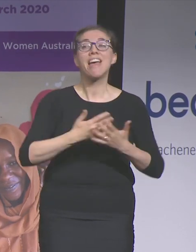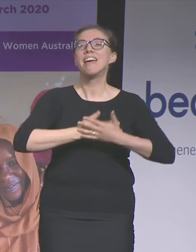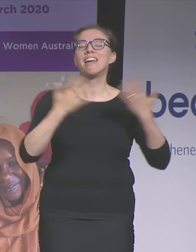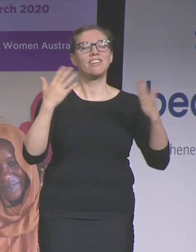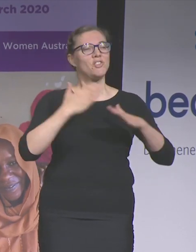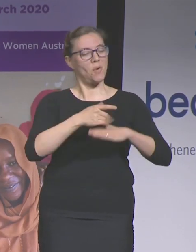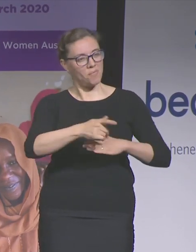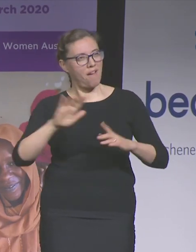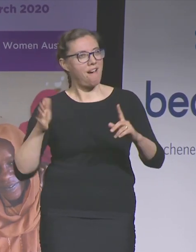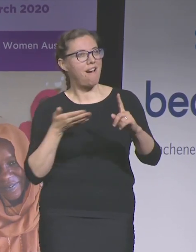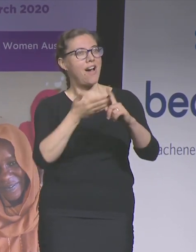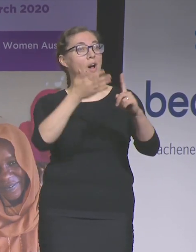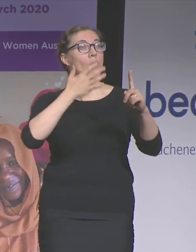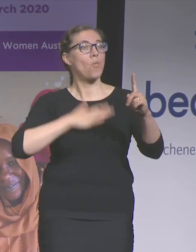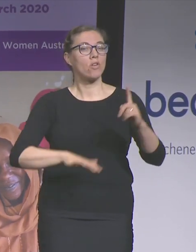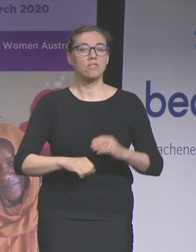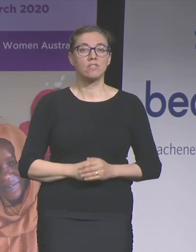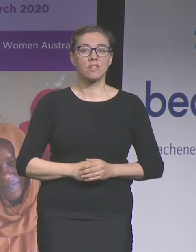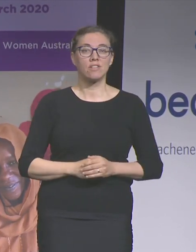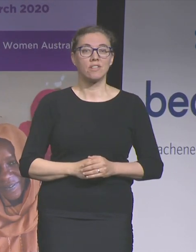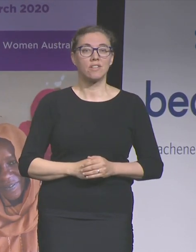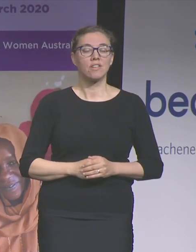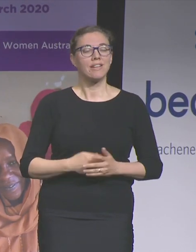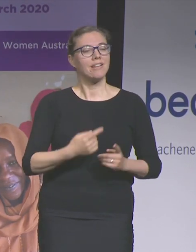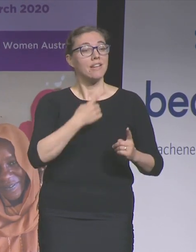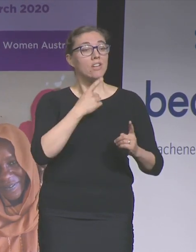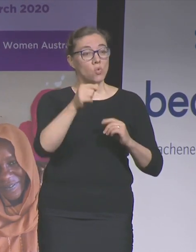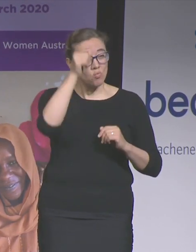pink is for girls and blue is for boys.